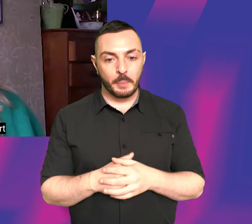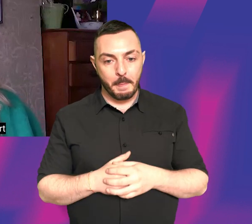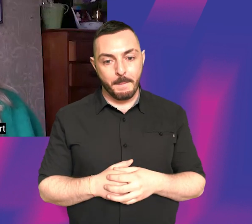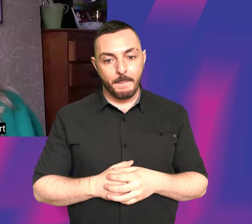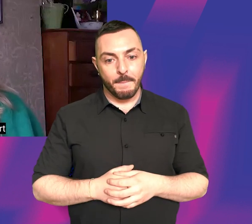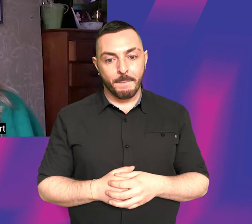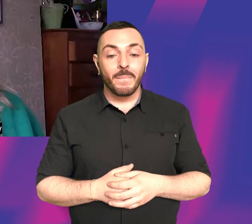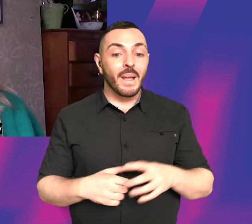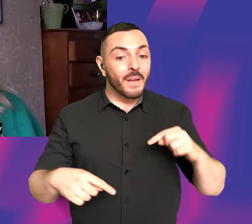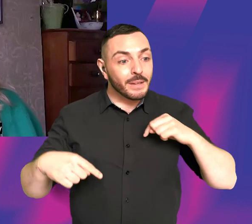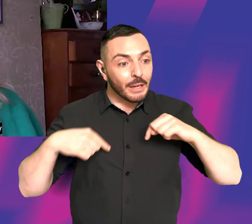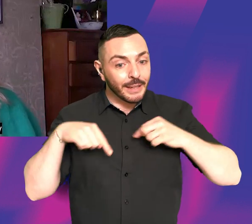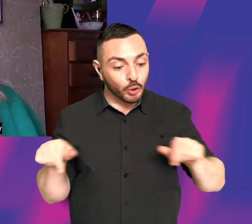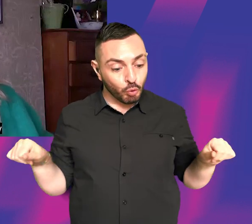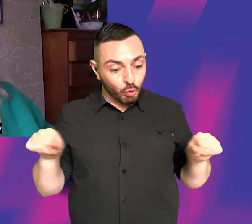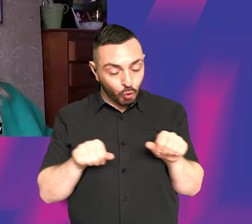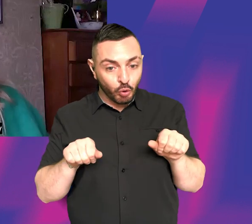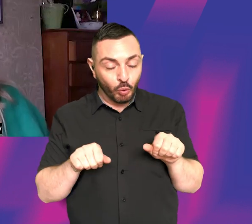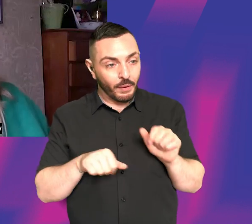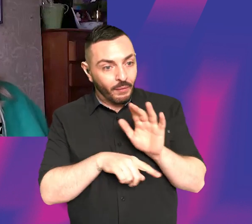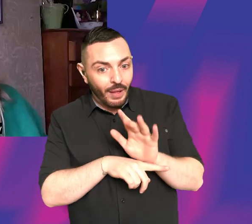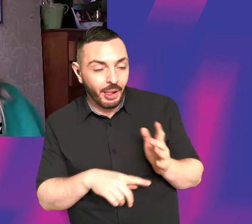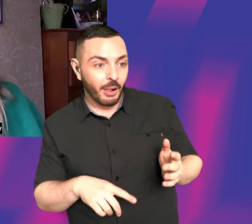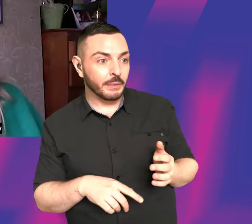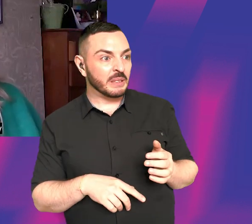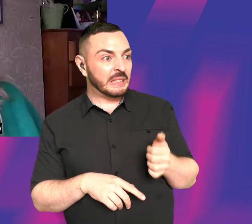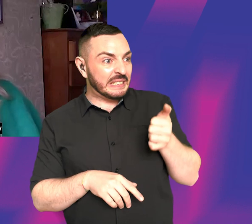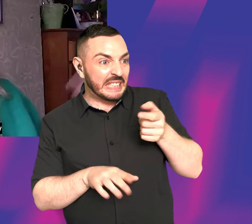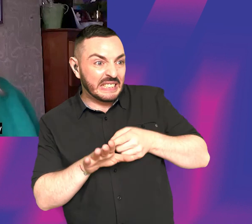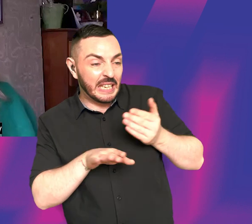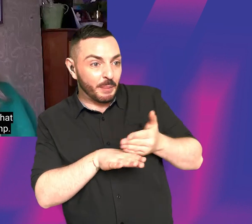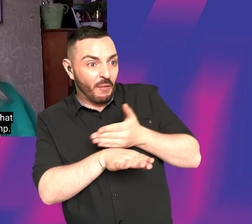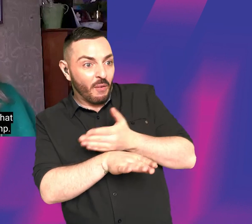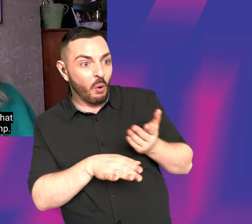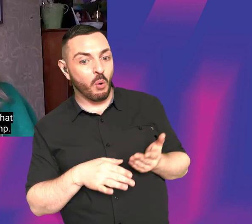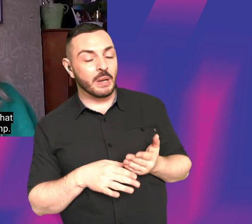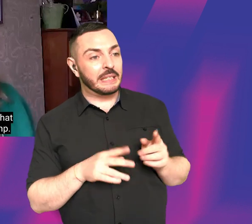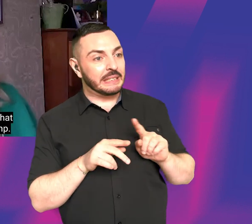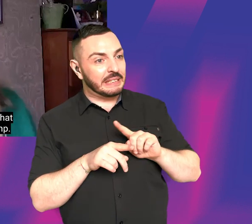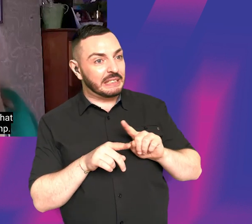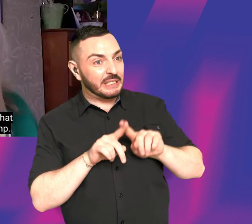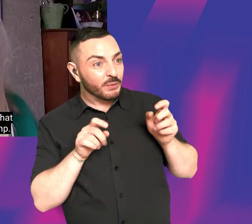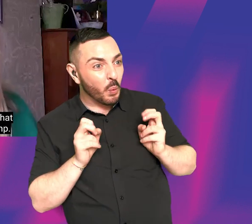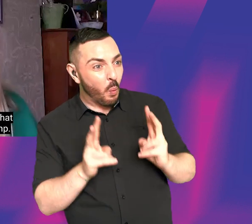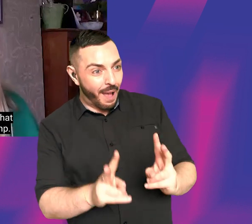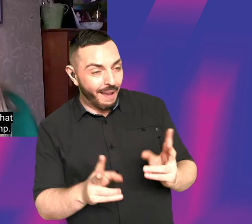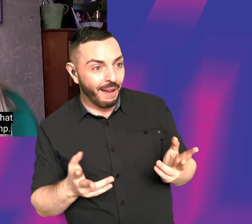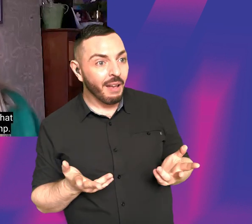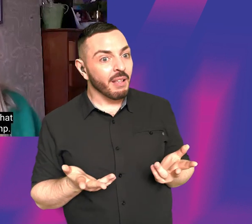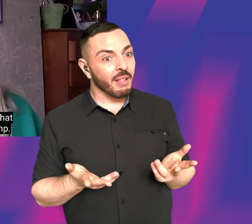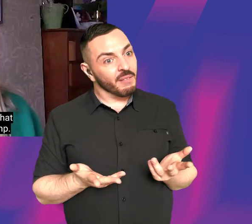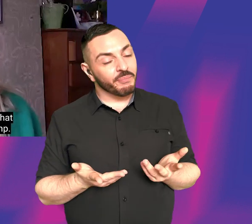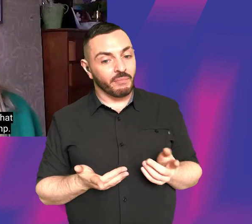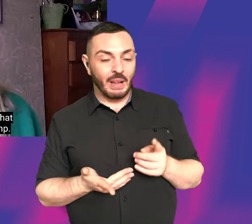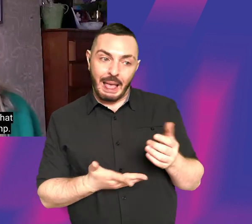had directed a short film like six or seven, six years previously in a completely different medium wasn't necessarily that much